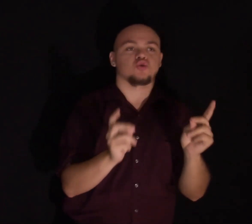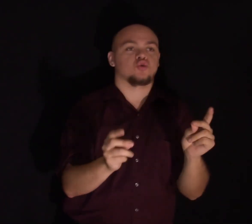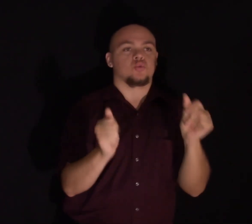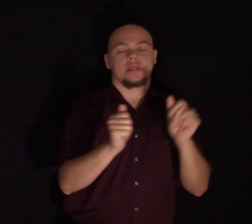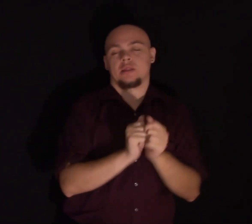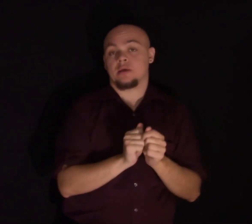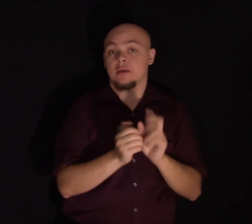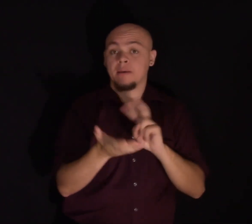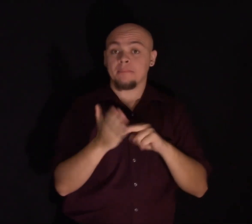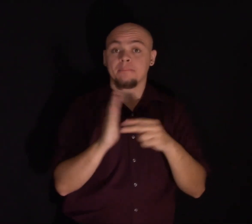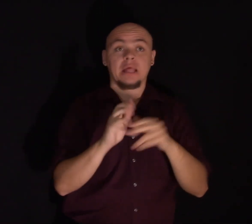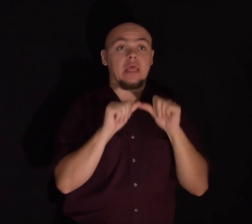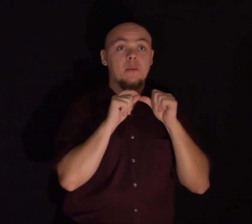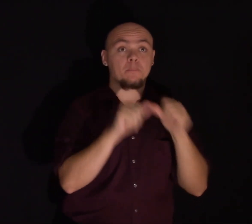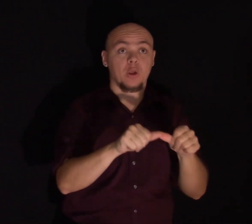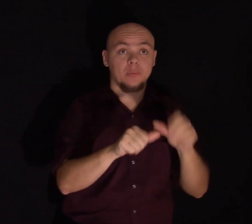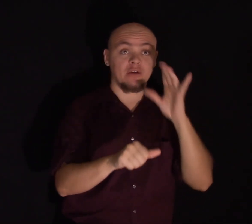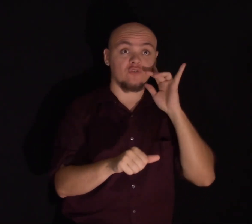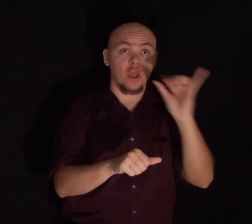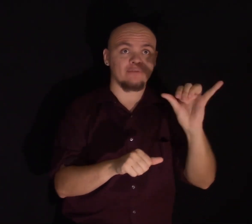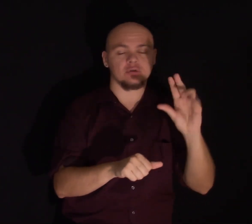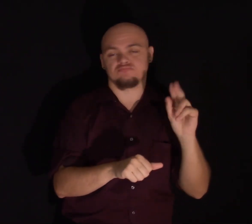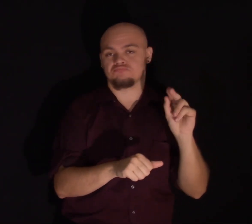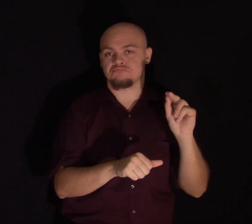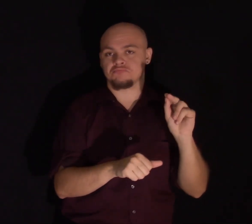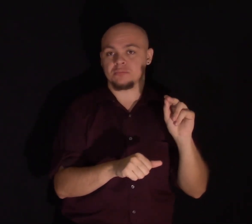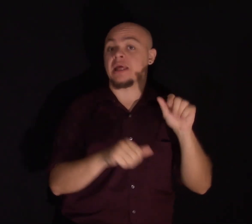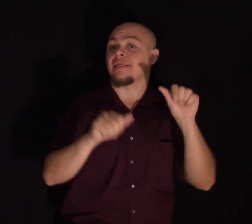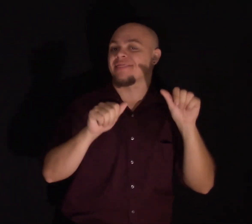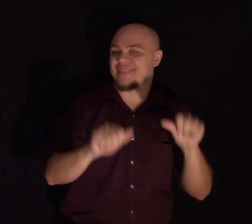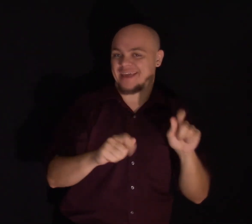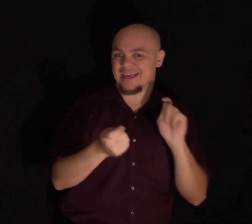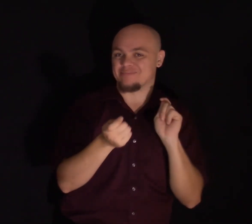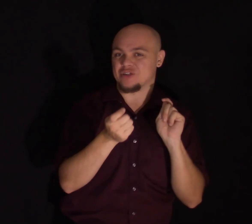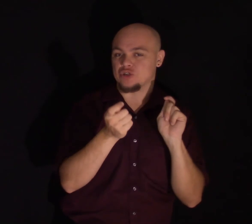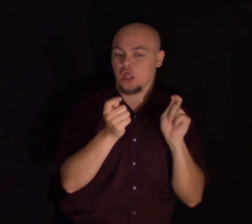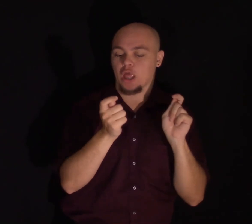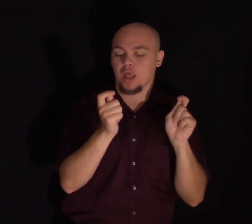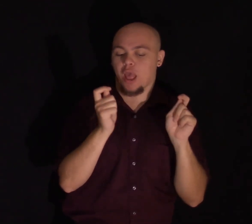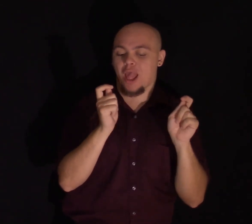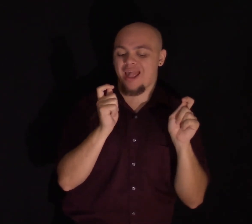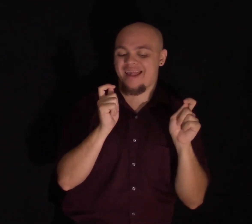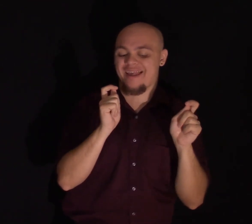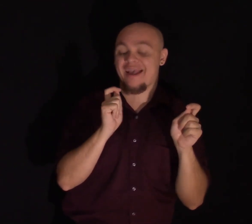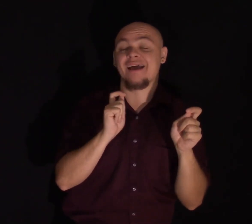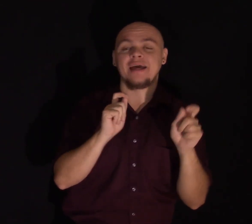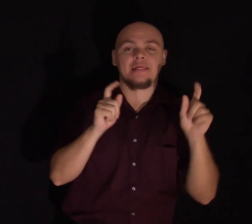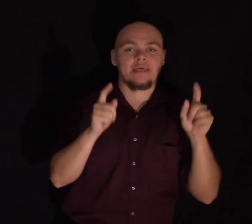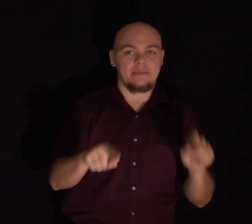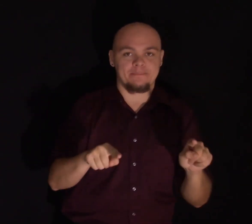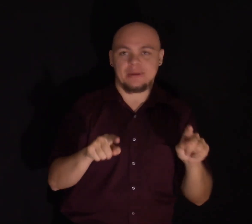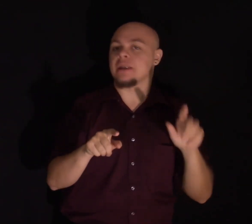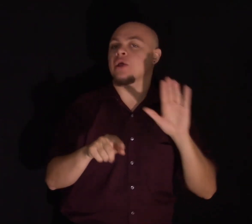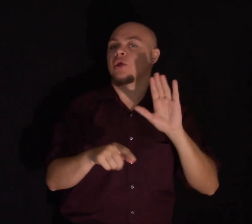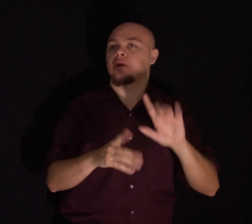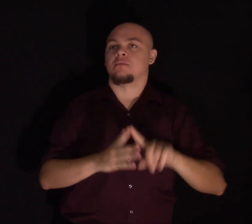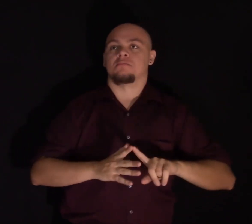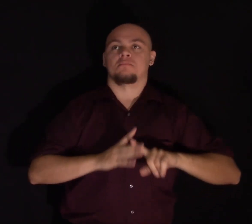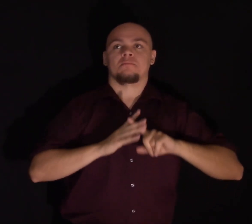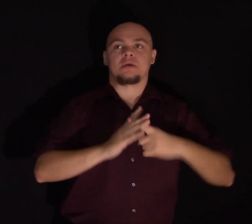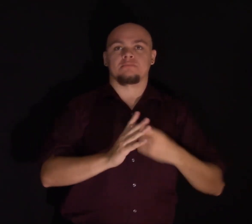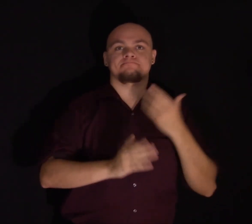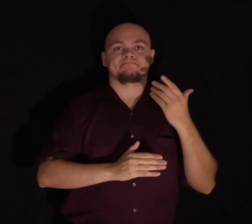these changes will last, but it means that they can occur, they can begin, and with